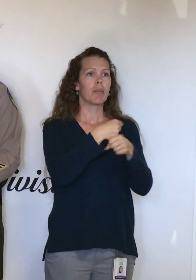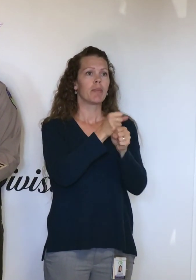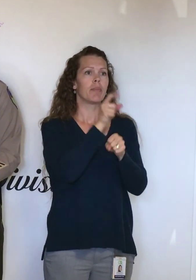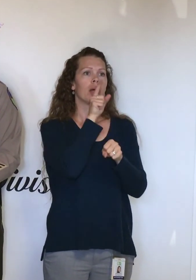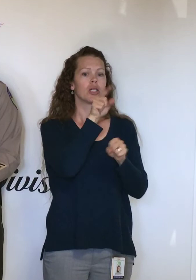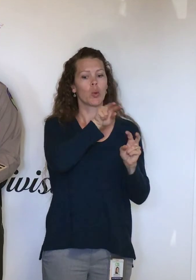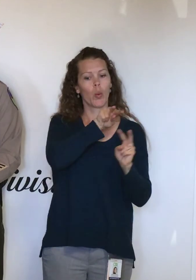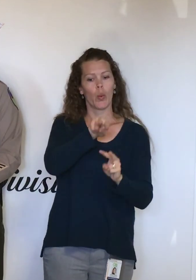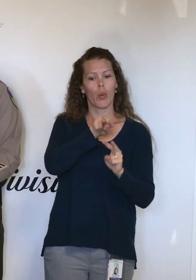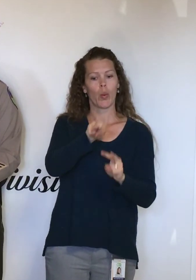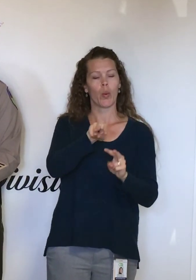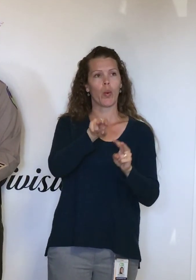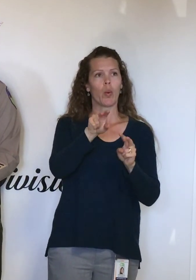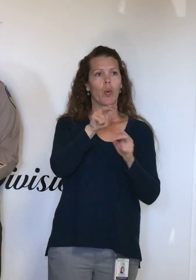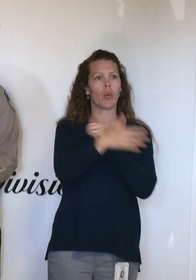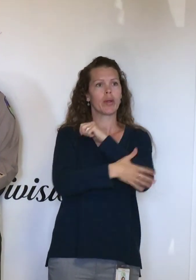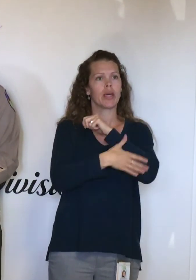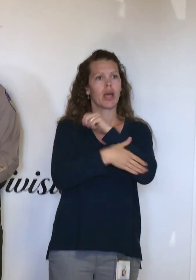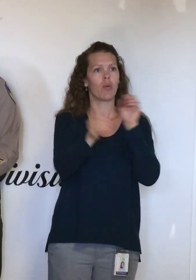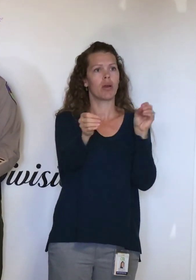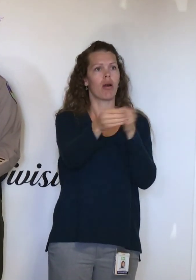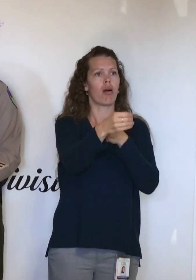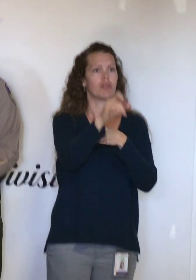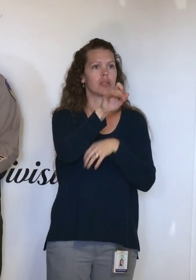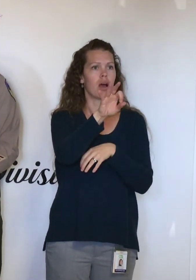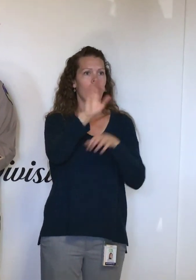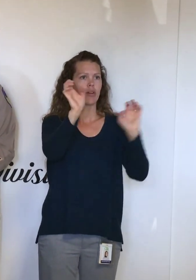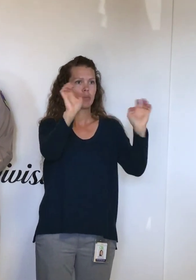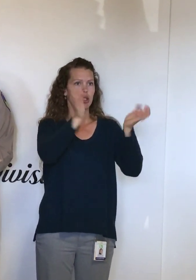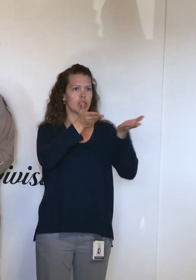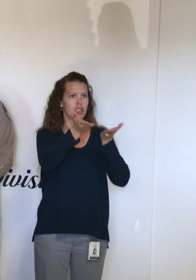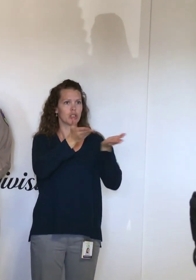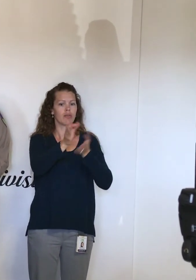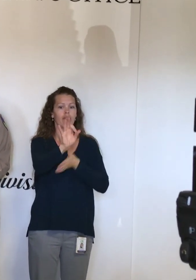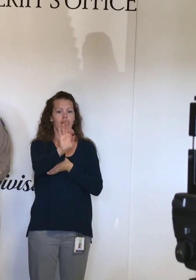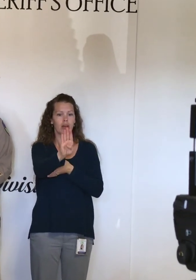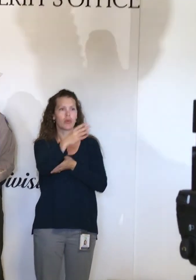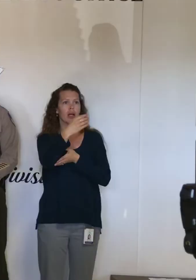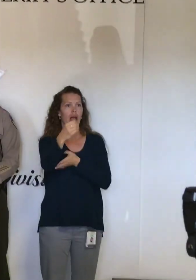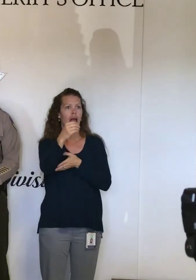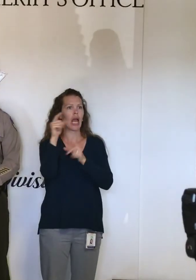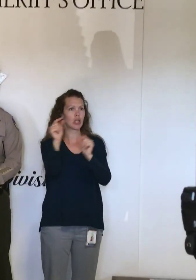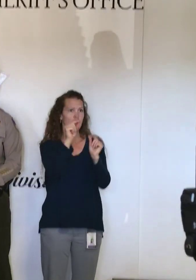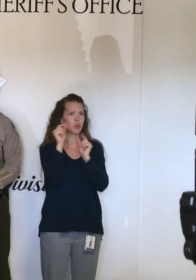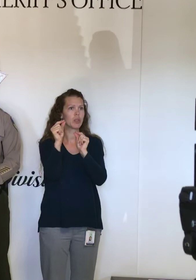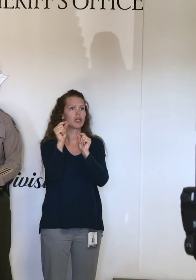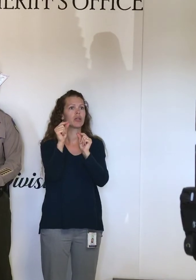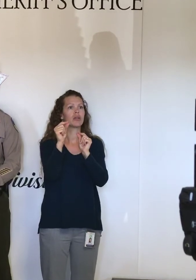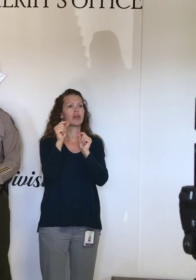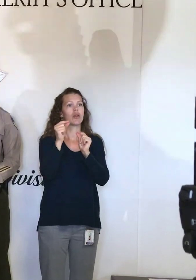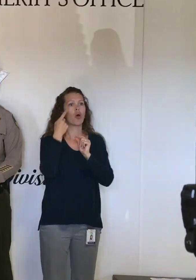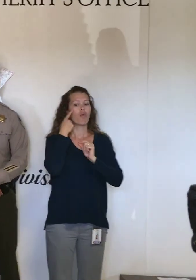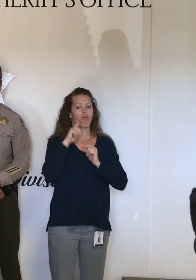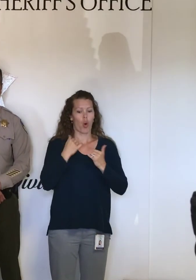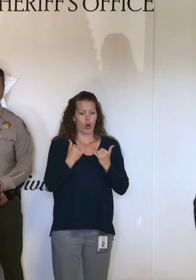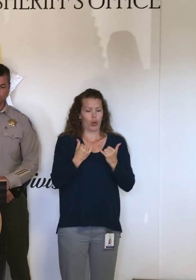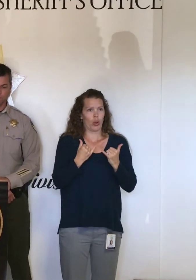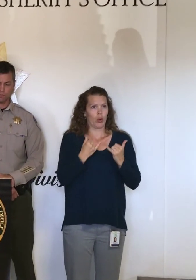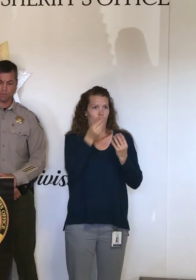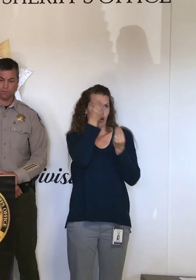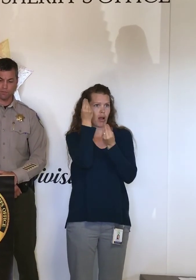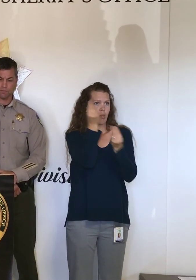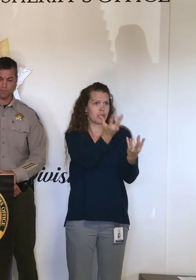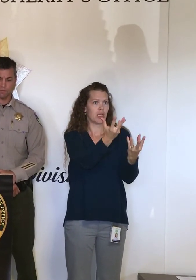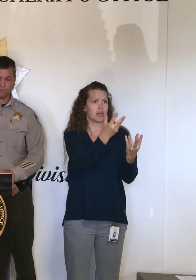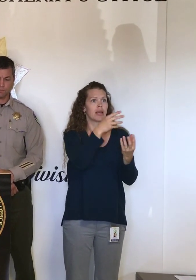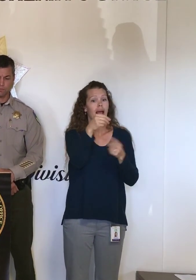County Office of Emergency Services Facebook and Twitter pages for the latest updates. And make sure to contact PG&E for